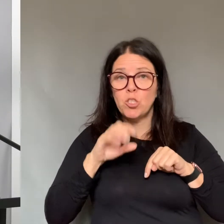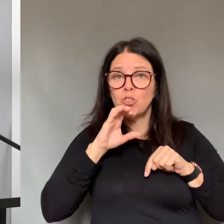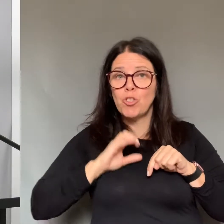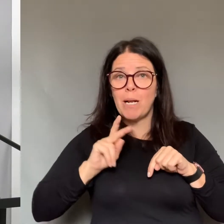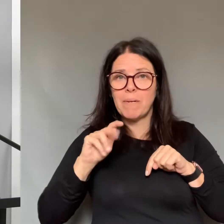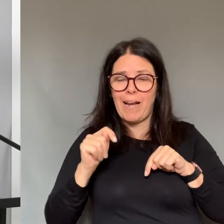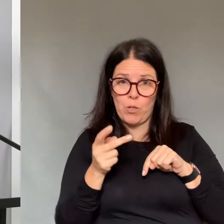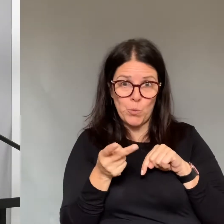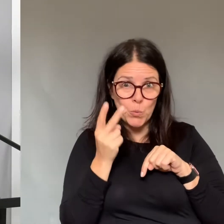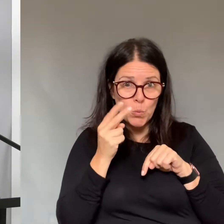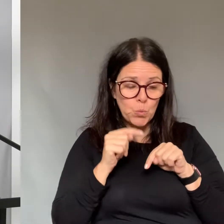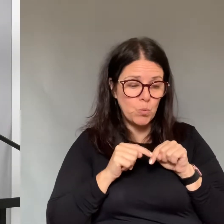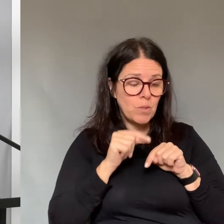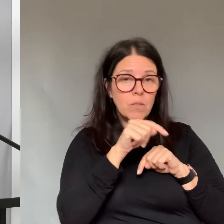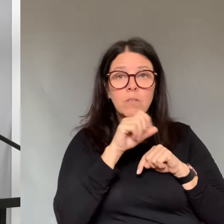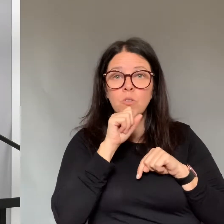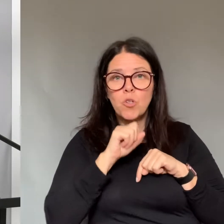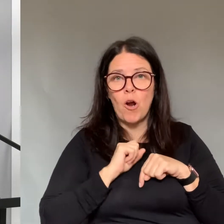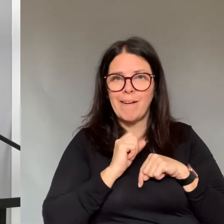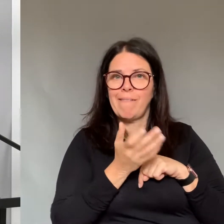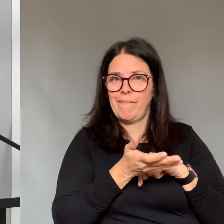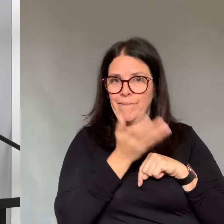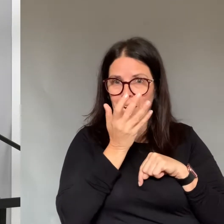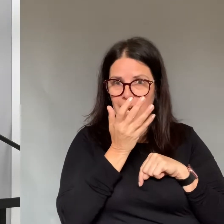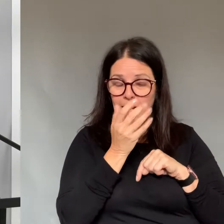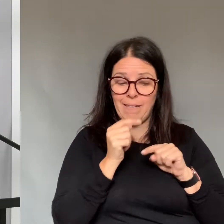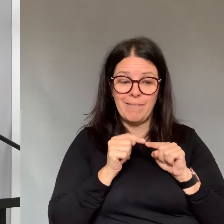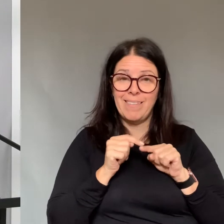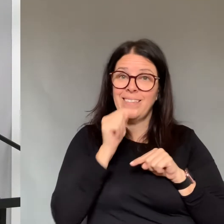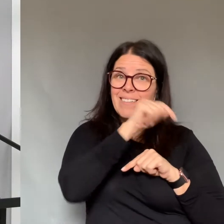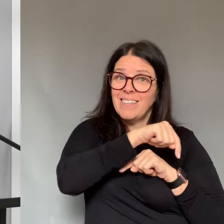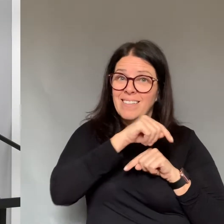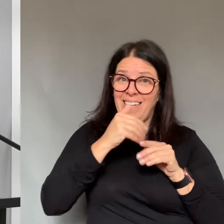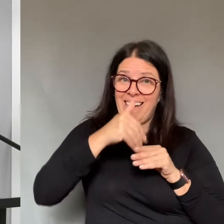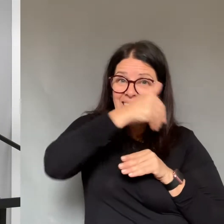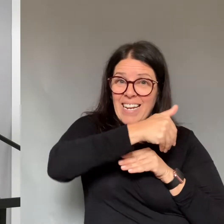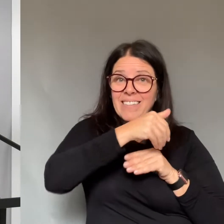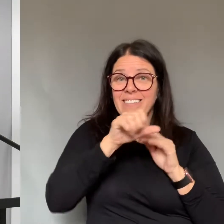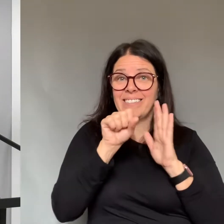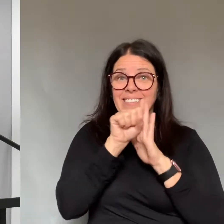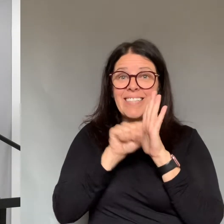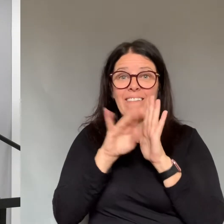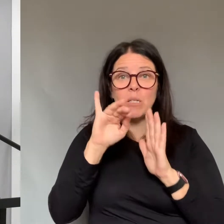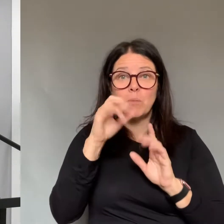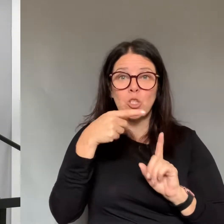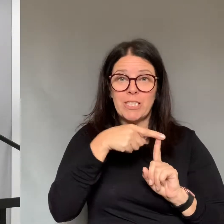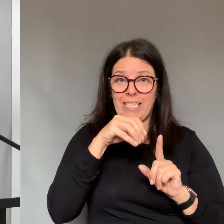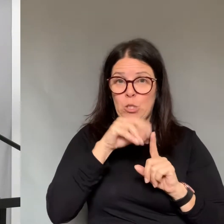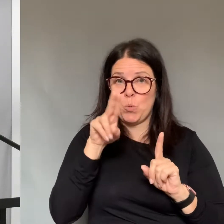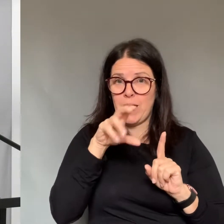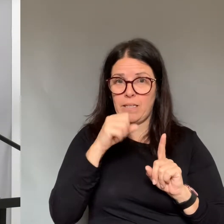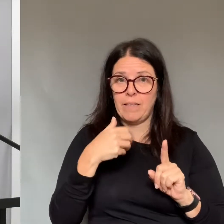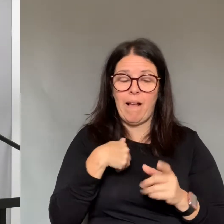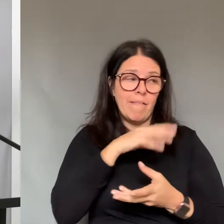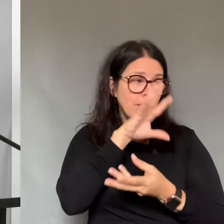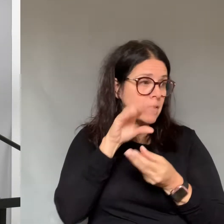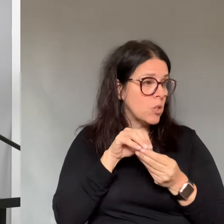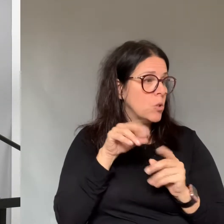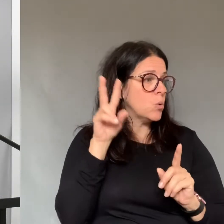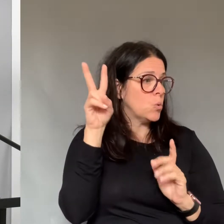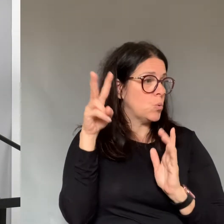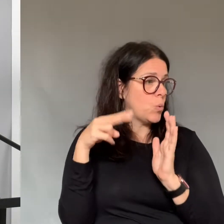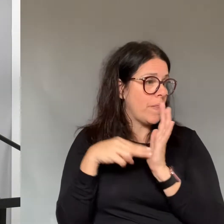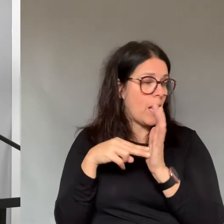-Lambton has reported five cases. The state of Michigan now has 2,856 cases